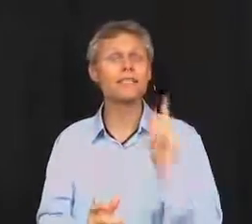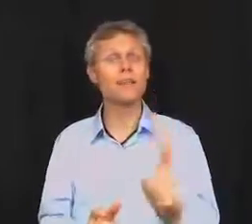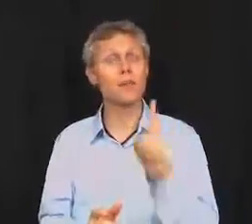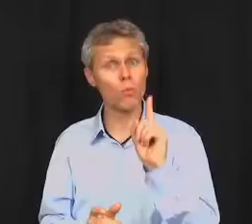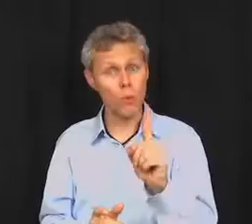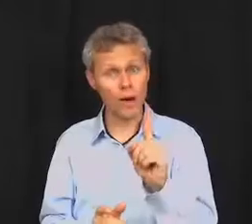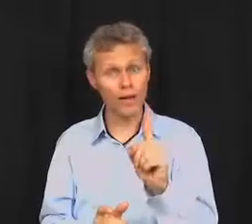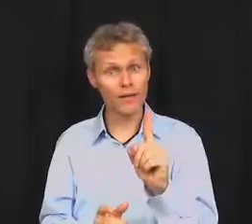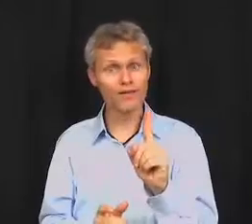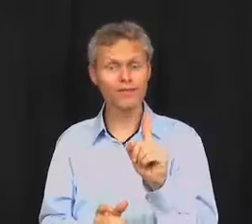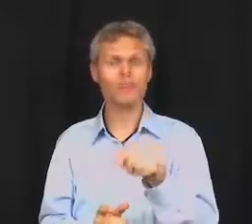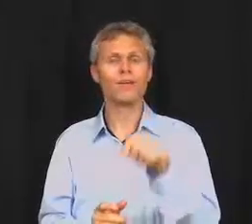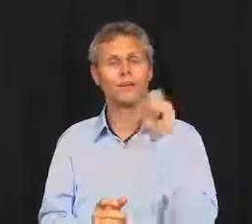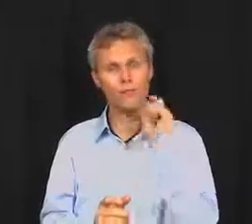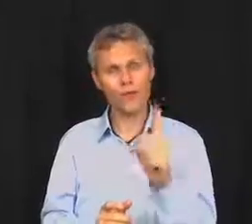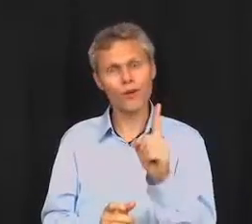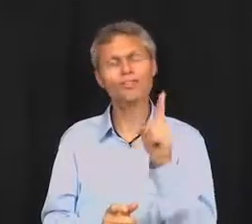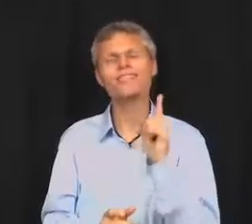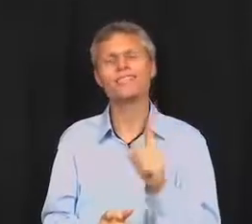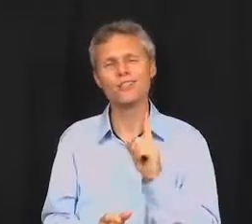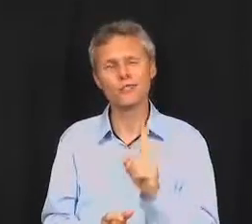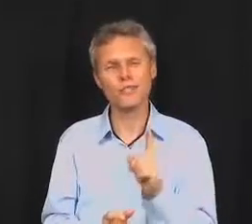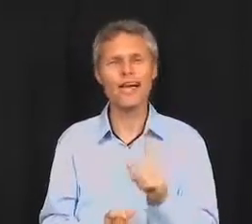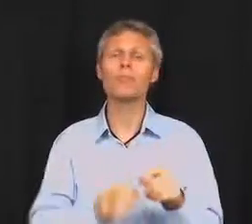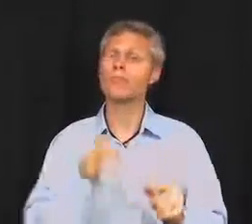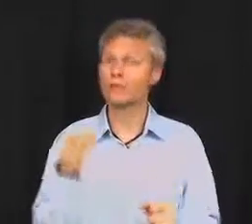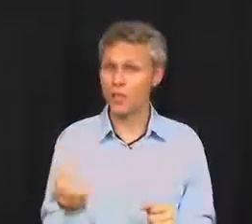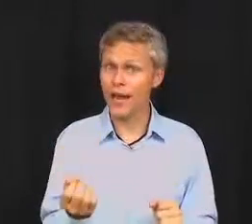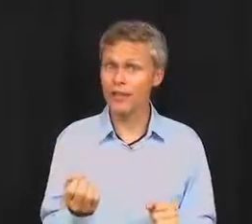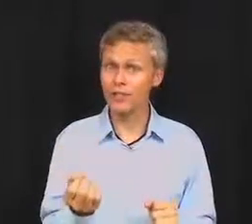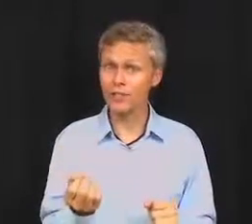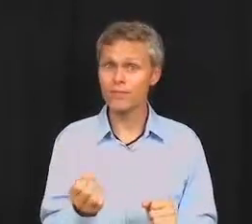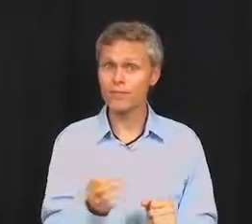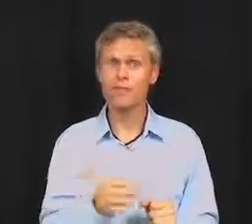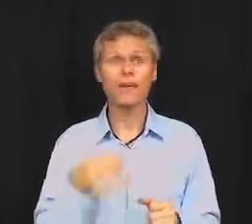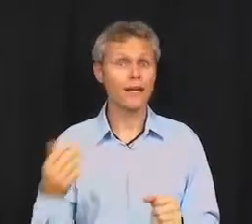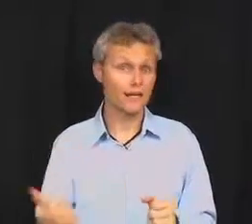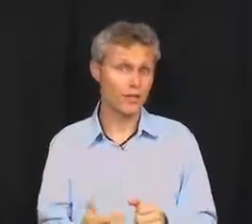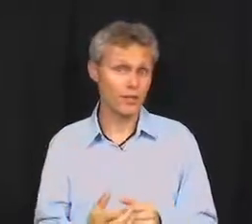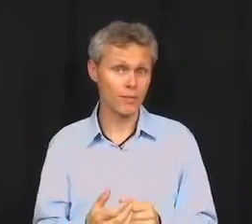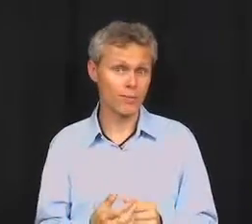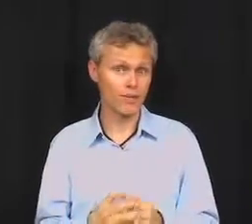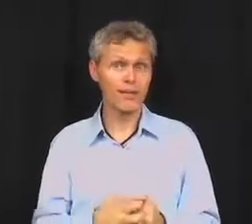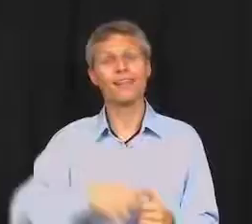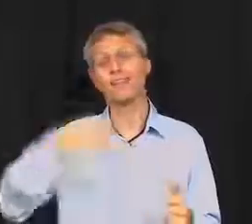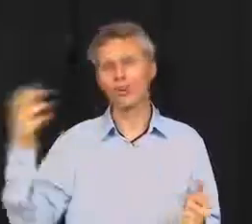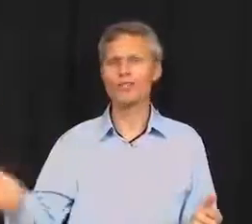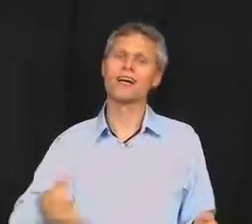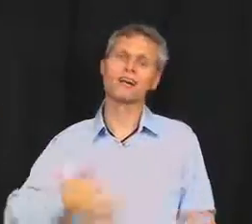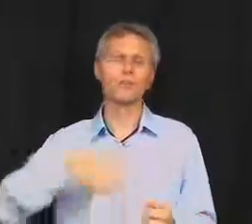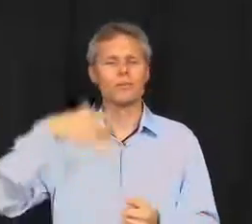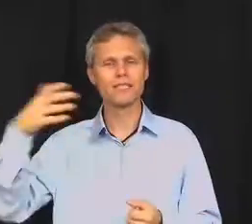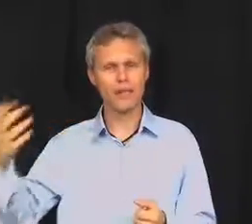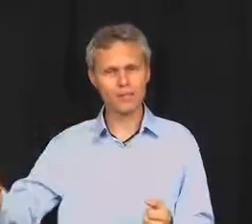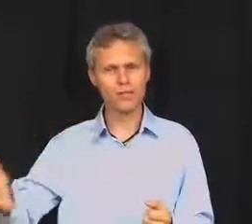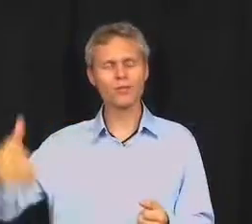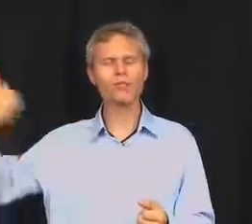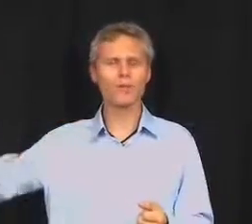step one, the first essential step for change and leadership. And then, of course, the next one will be step two, step